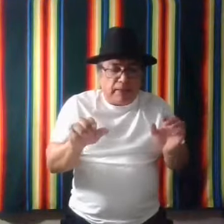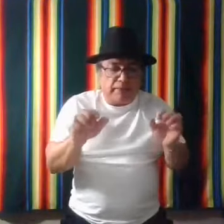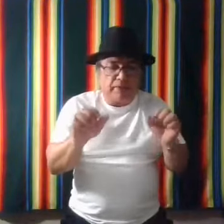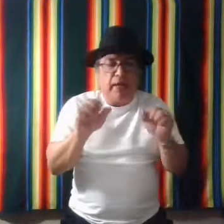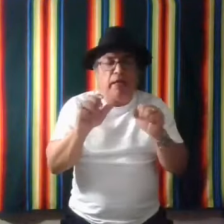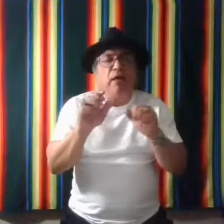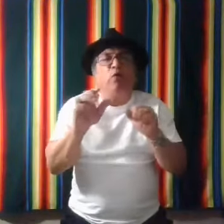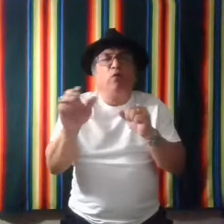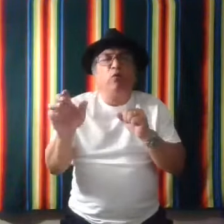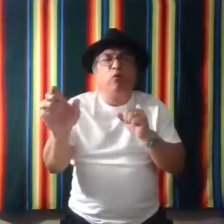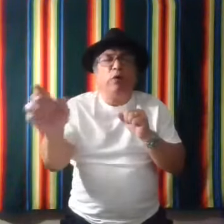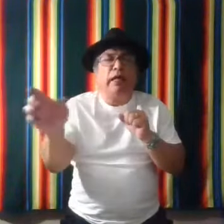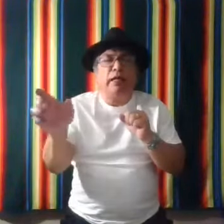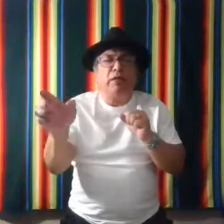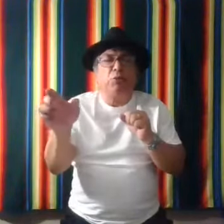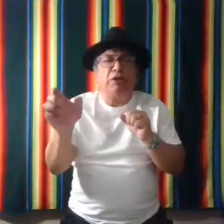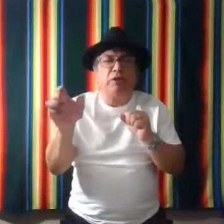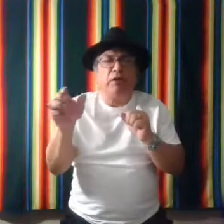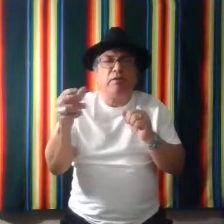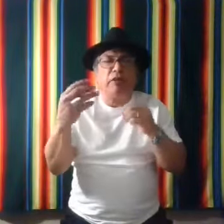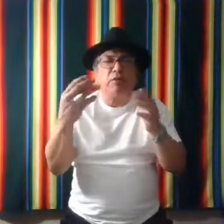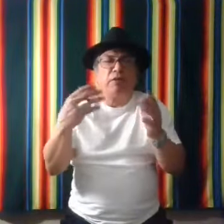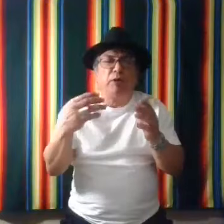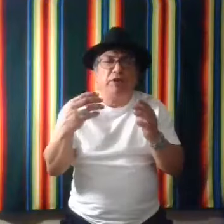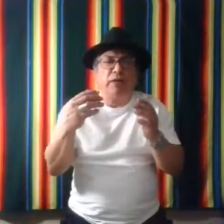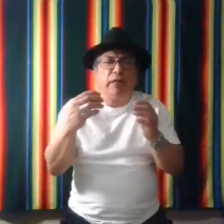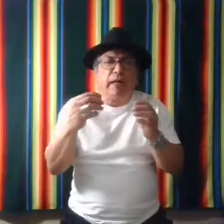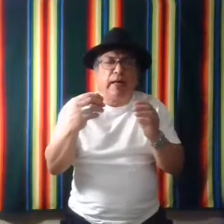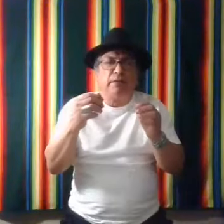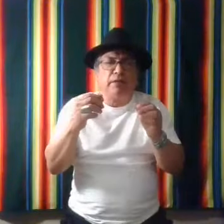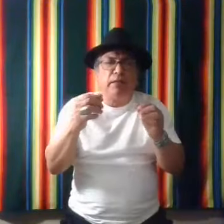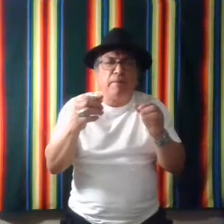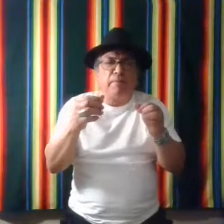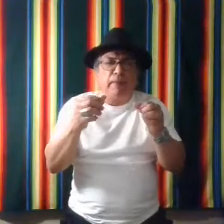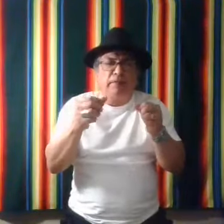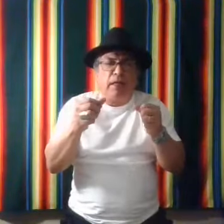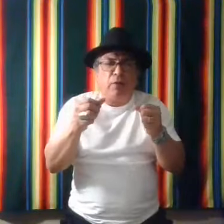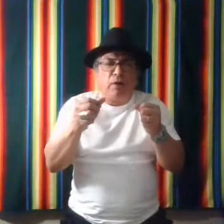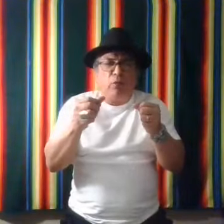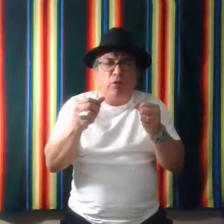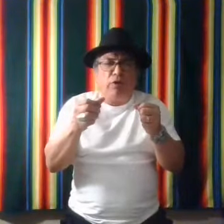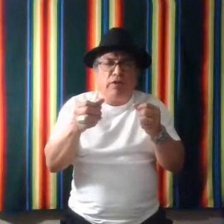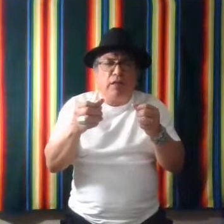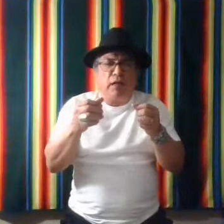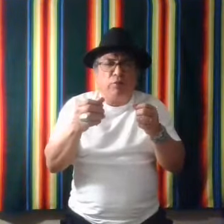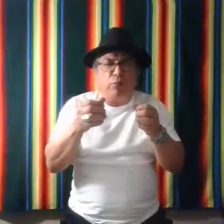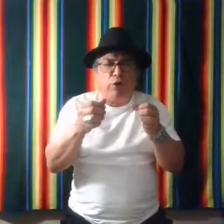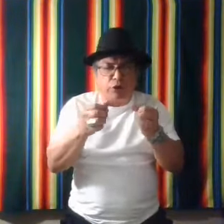let's say we take an expression, a facial expression as, uh, let's say we're doing a sign for push.